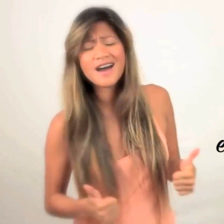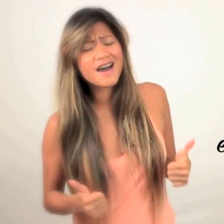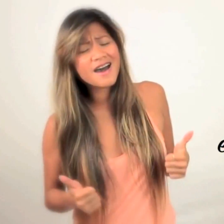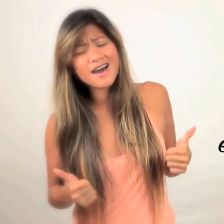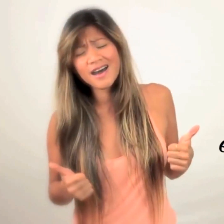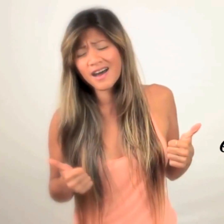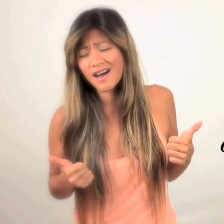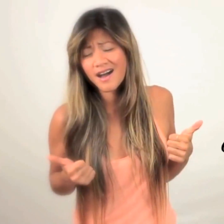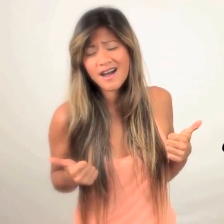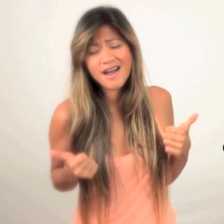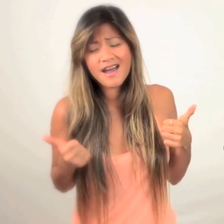Oh,